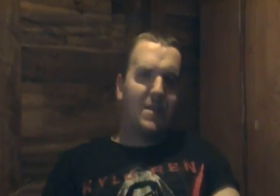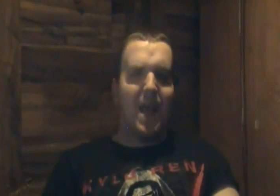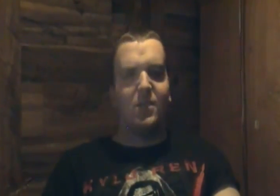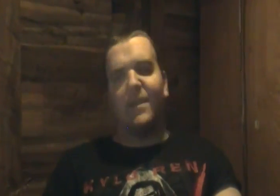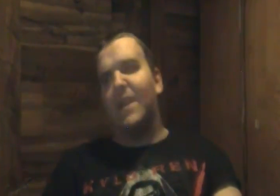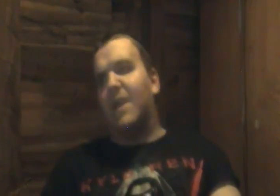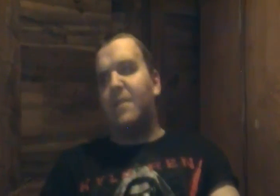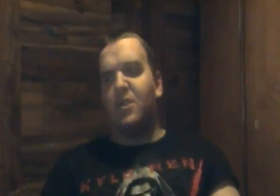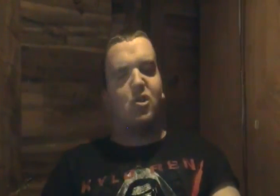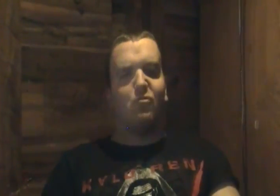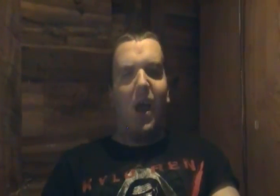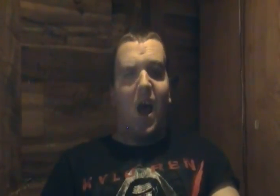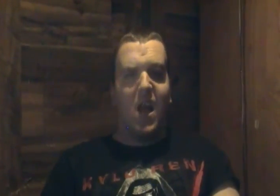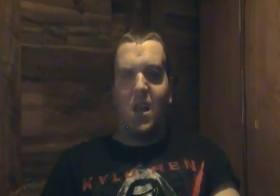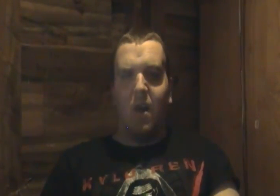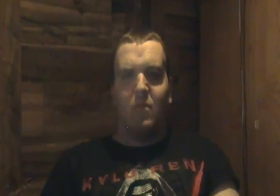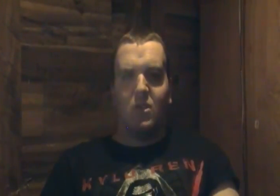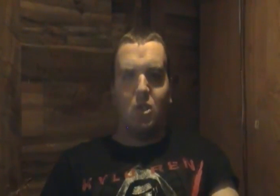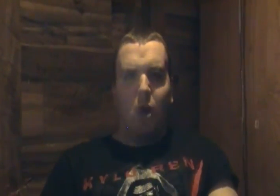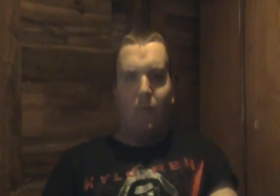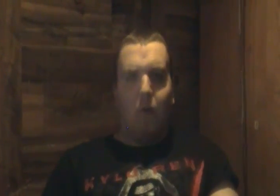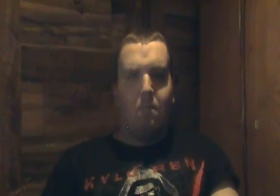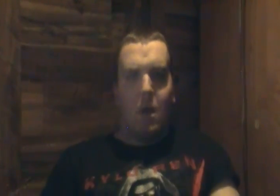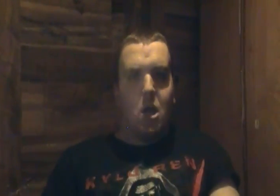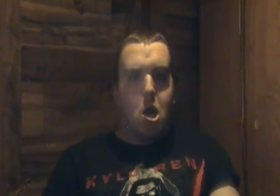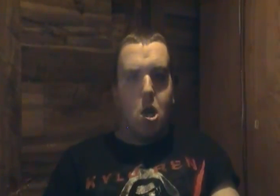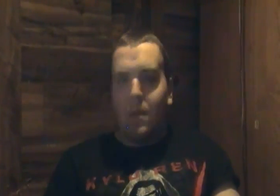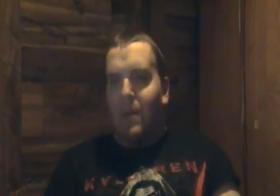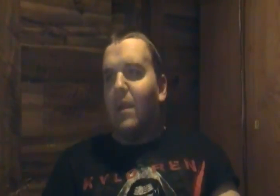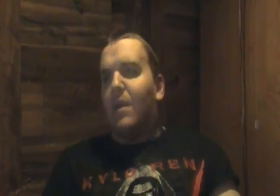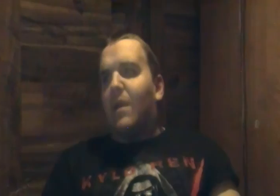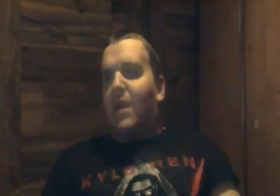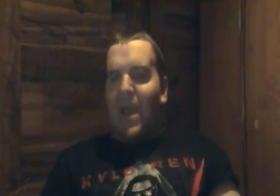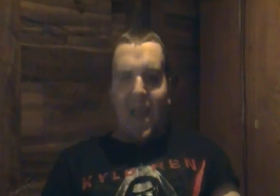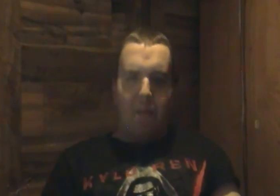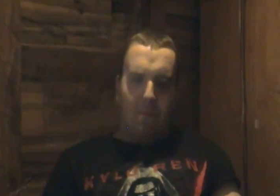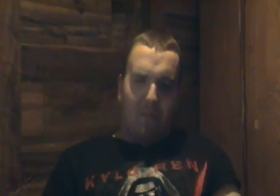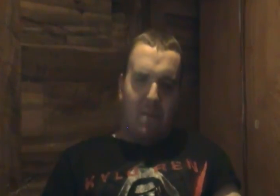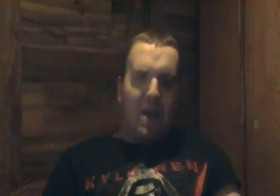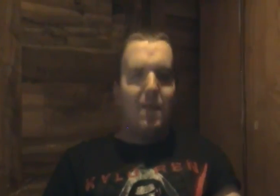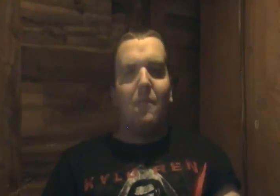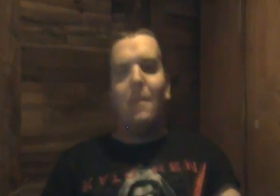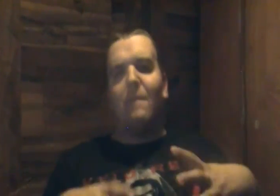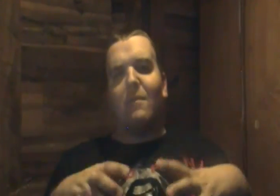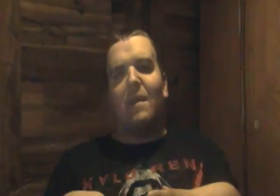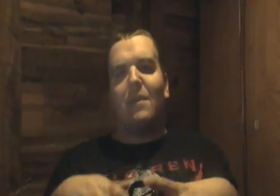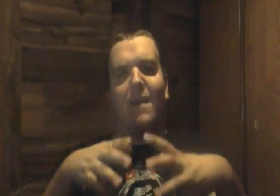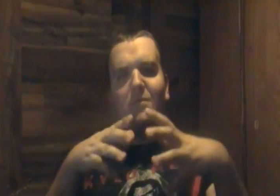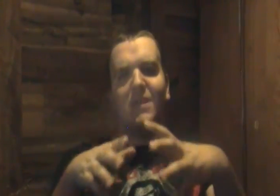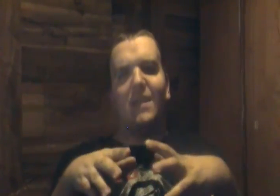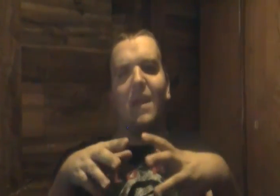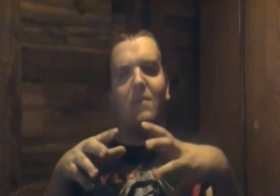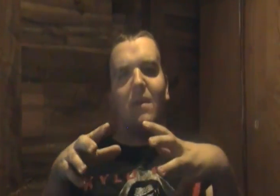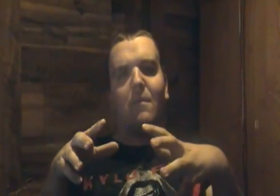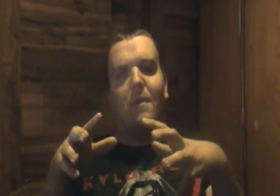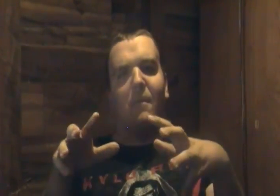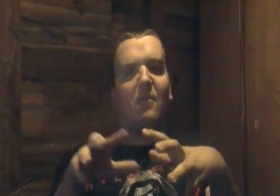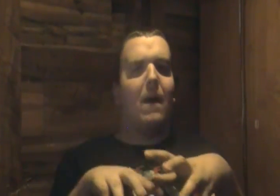which is actually the shrine of the silver monkey and if you remember if you ever seen if you remember from